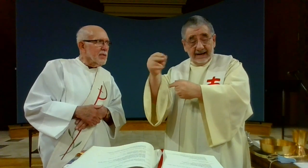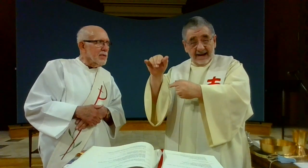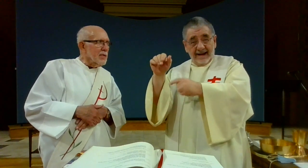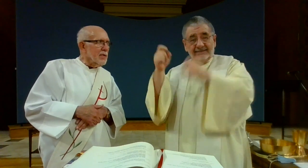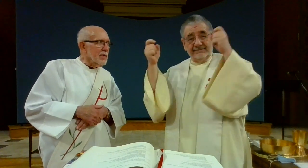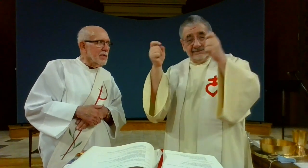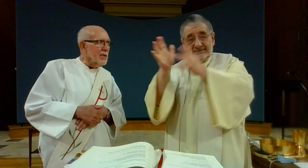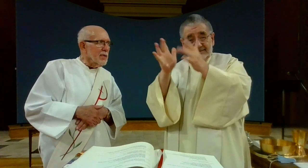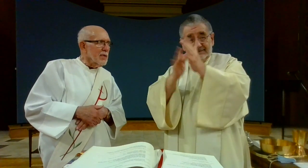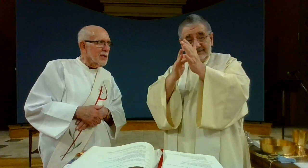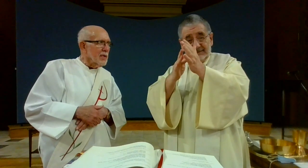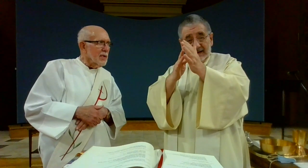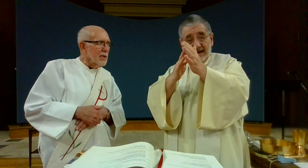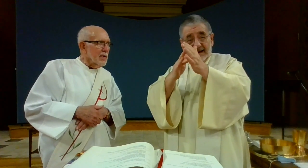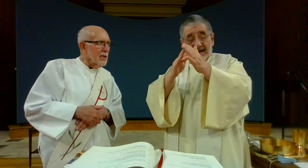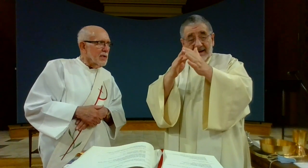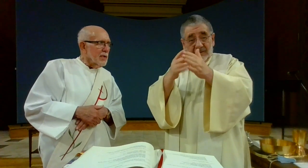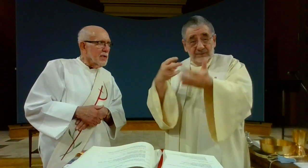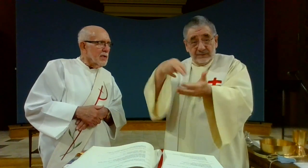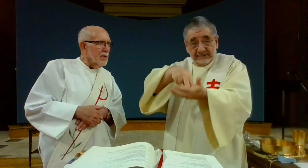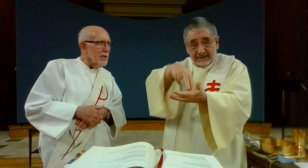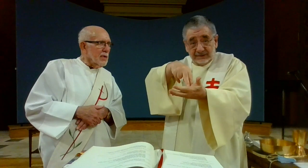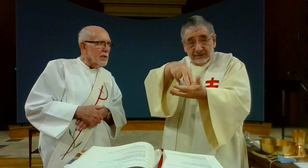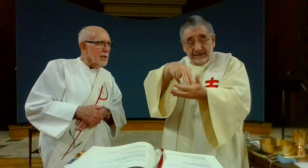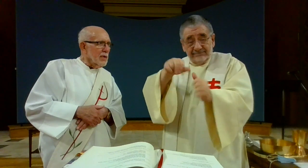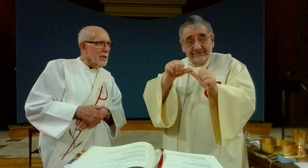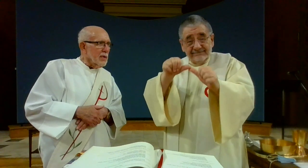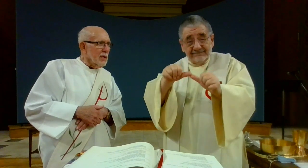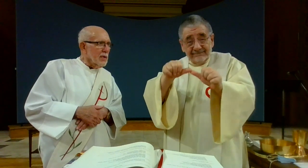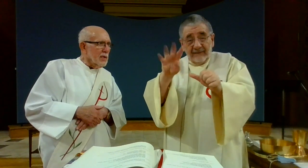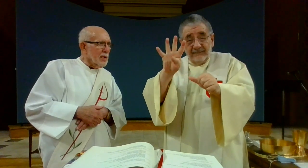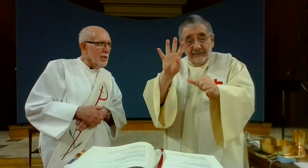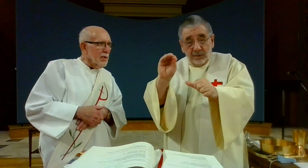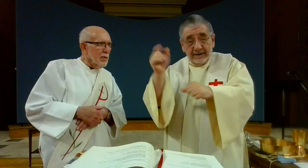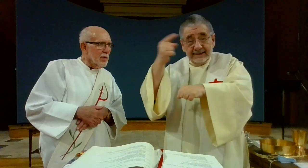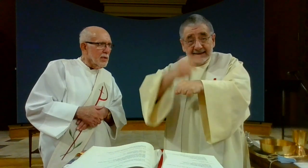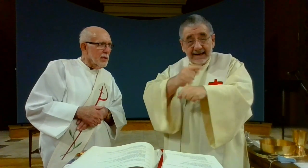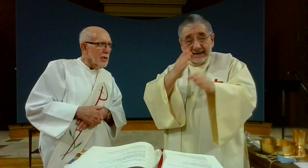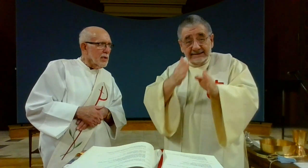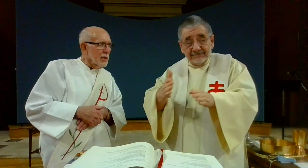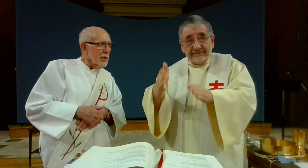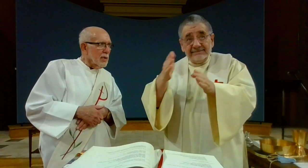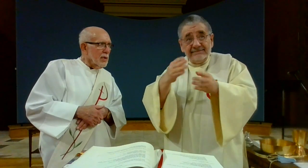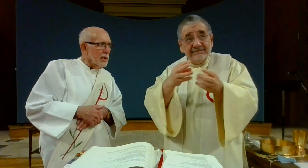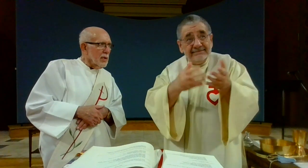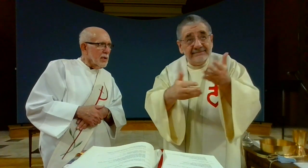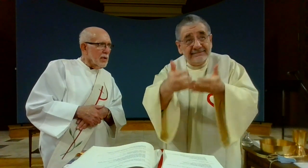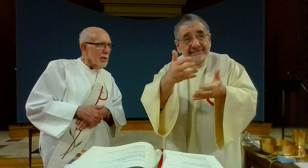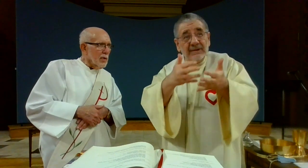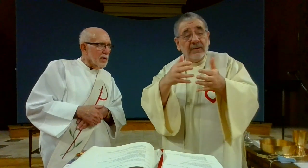that celebrated Jesus' Ascension, He's risen from the dead